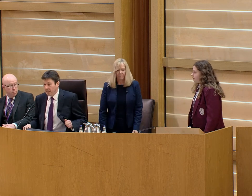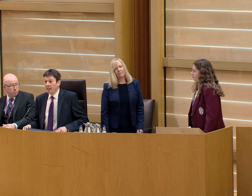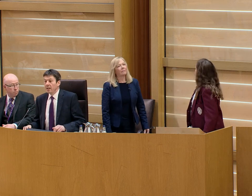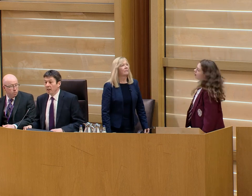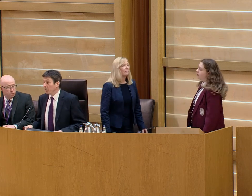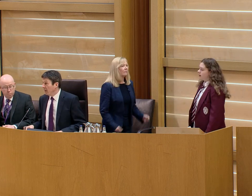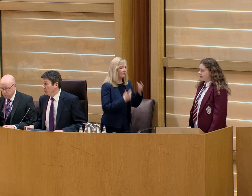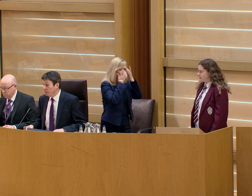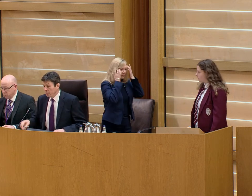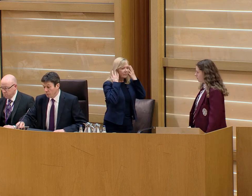Good afternoon.